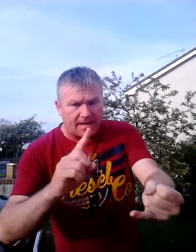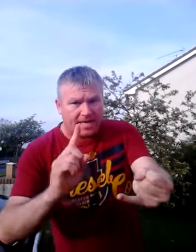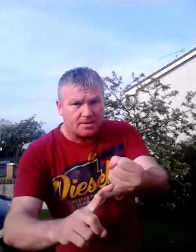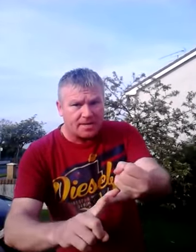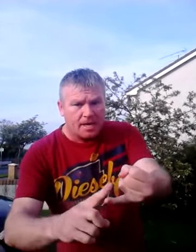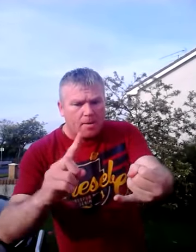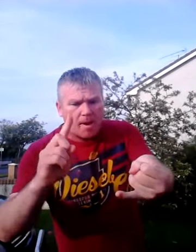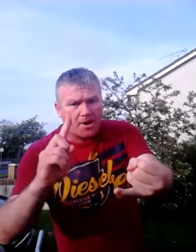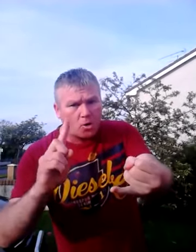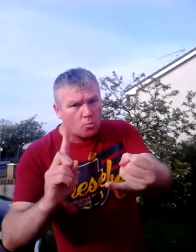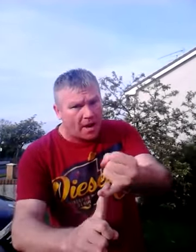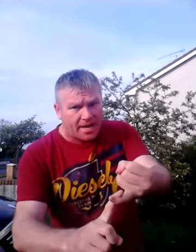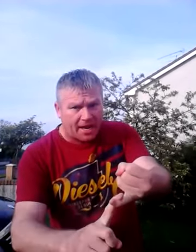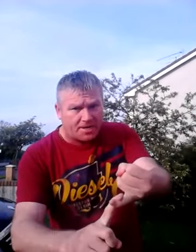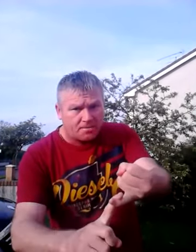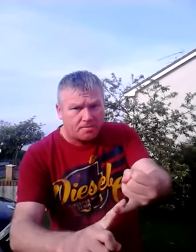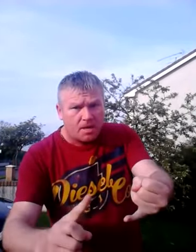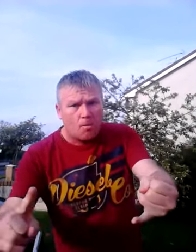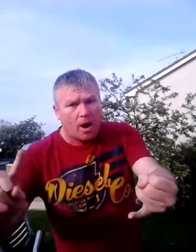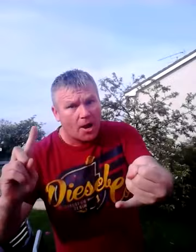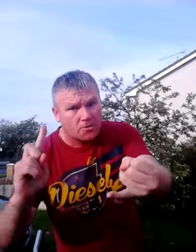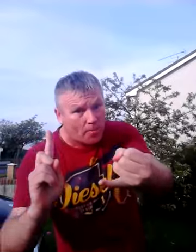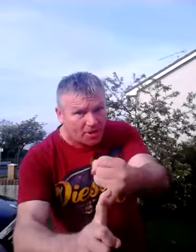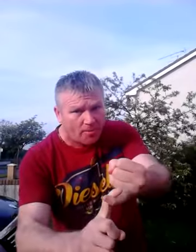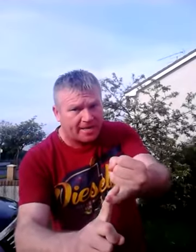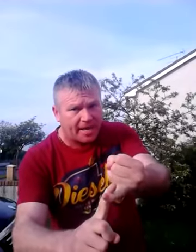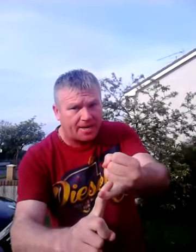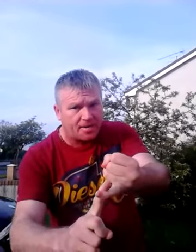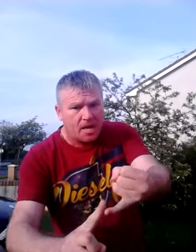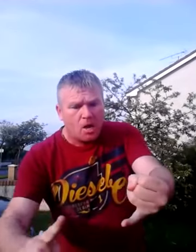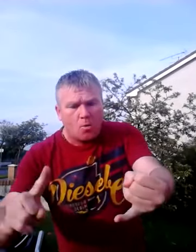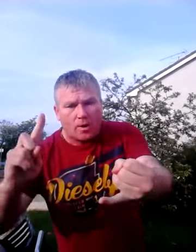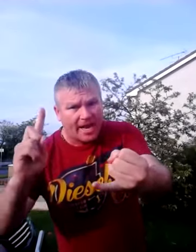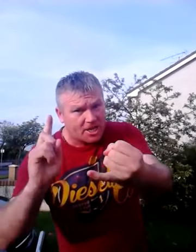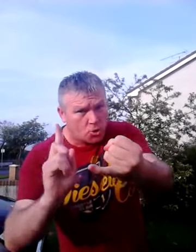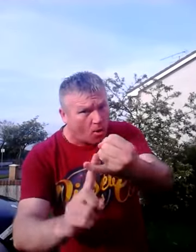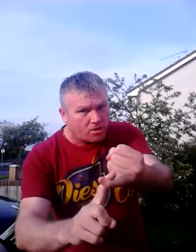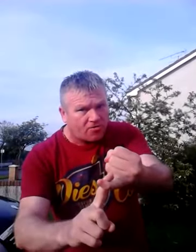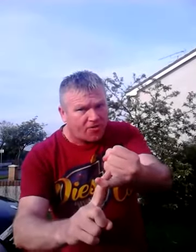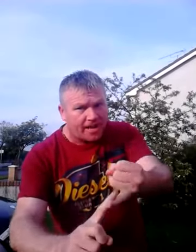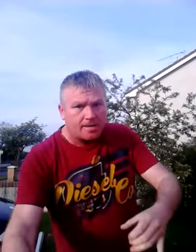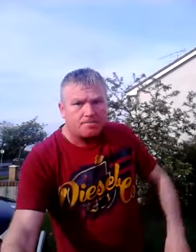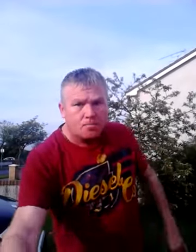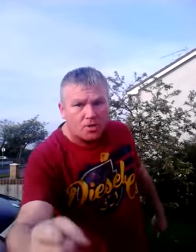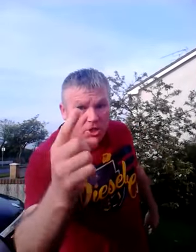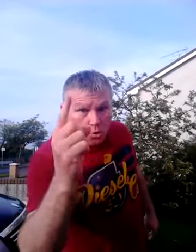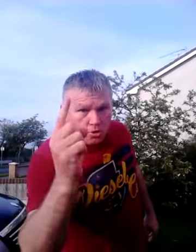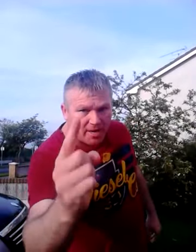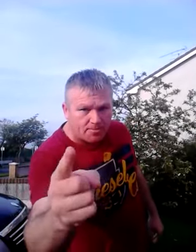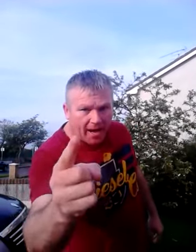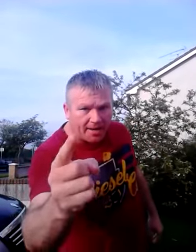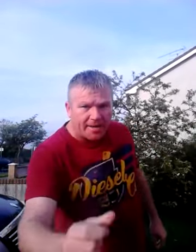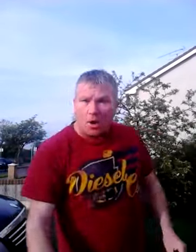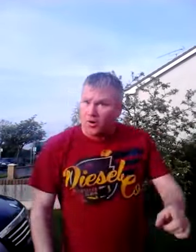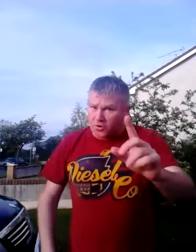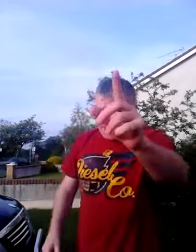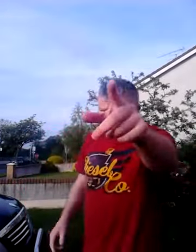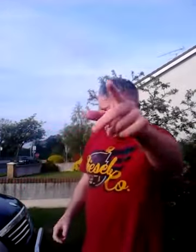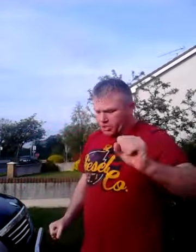Are listening to me? Martin was a good man to hit, but I was a better man to hit. When I get you out in the field, we'll see who's the best man. Now another thing I'm going to